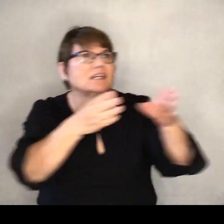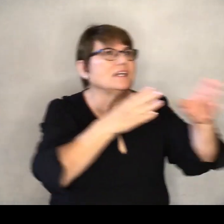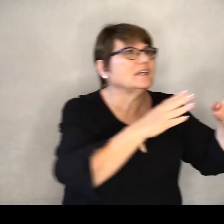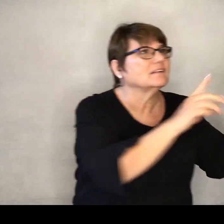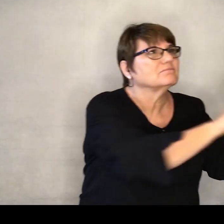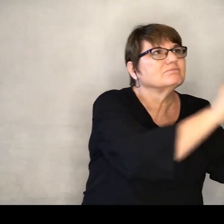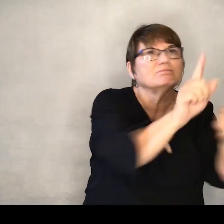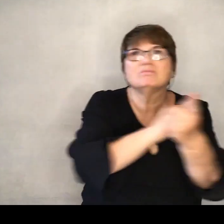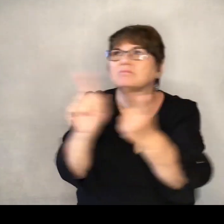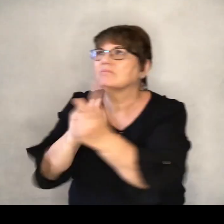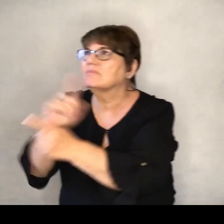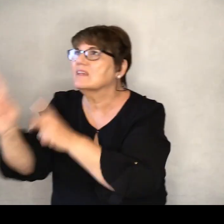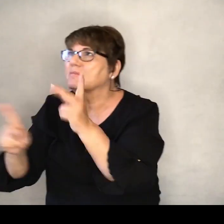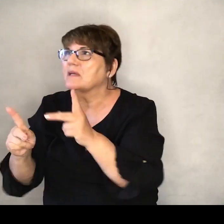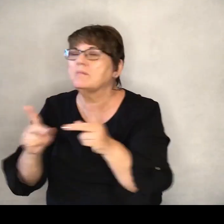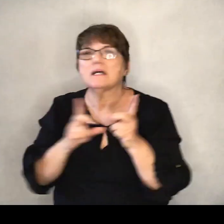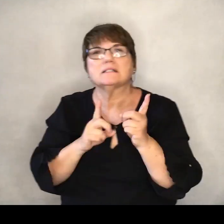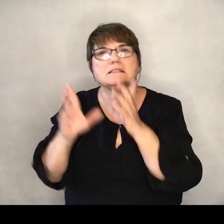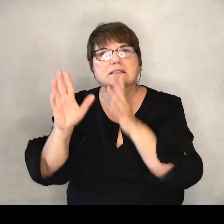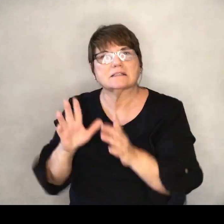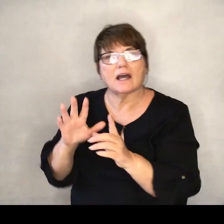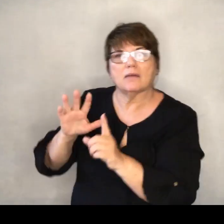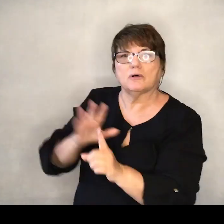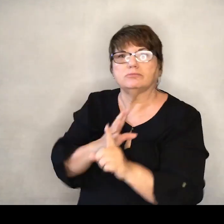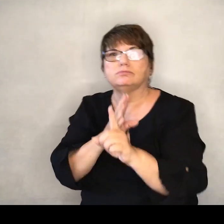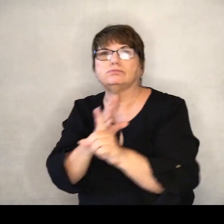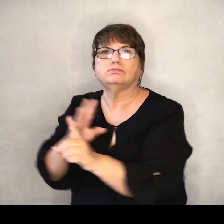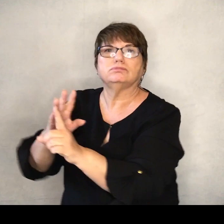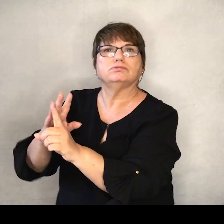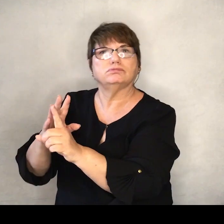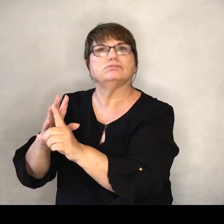disciples walked during his three-year ministry.